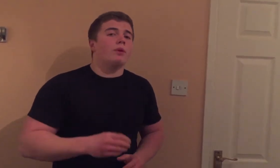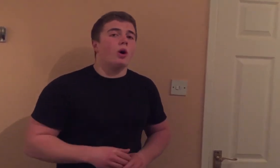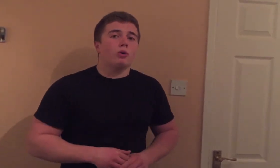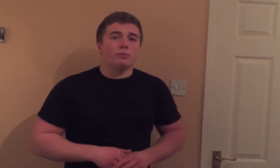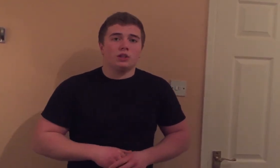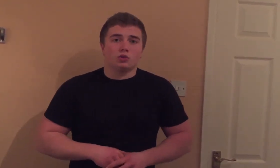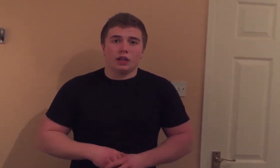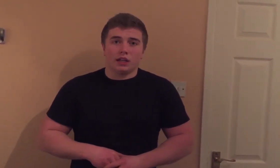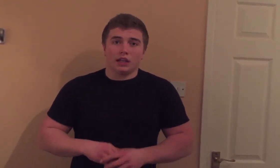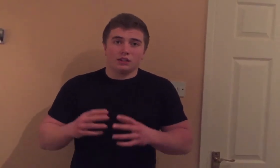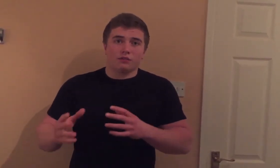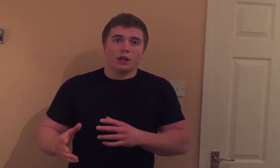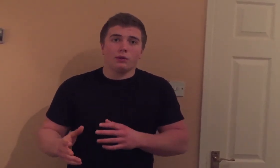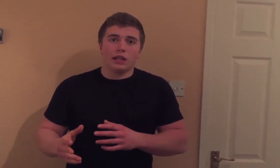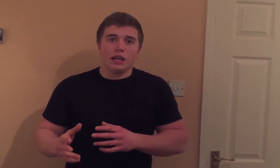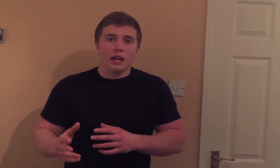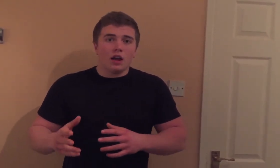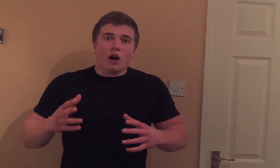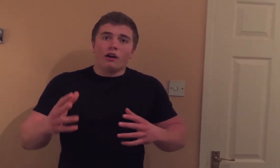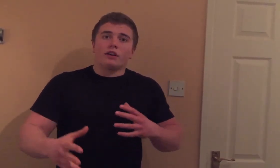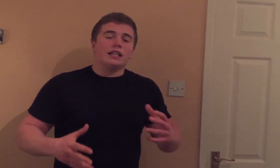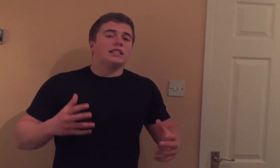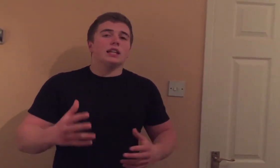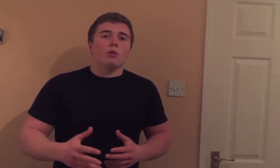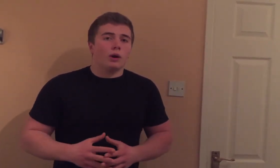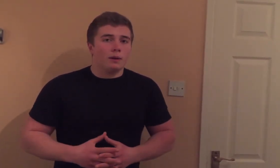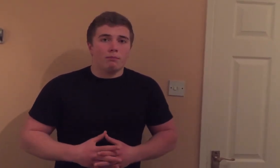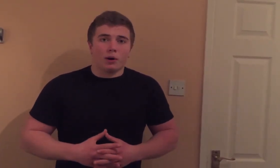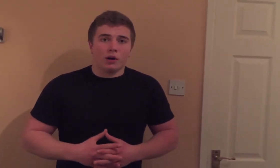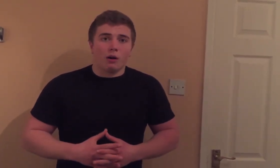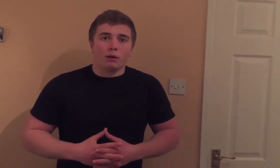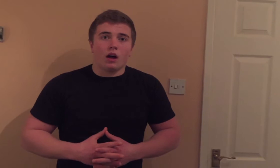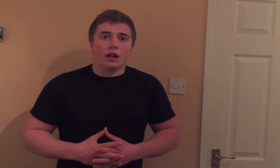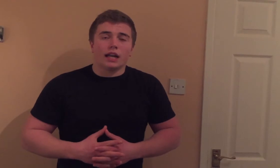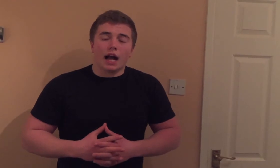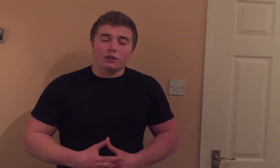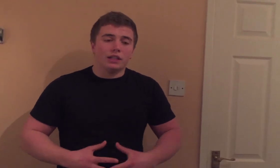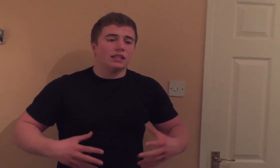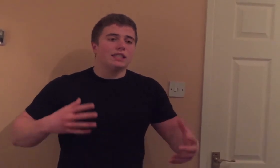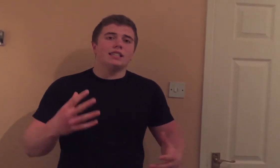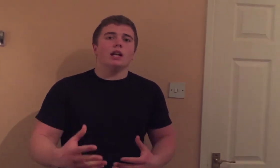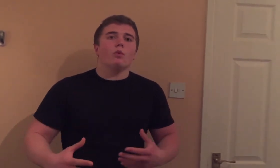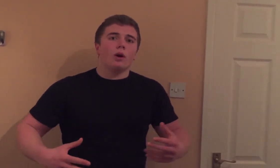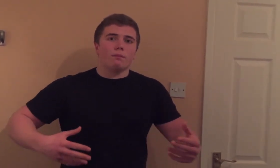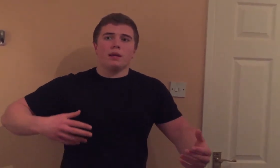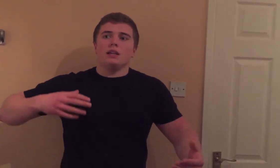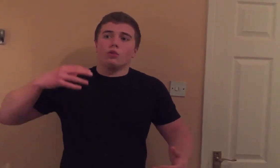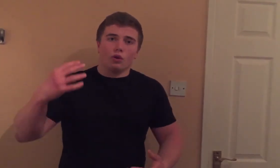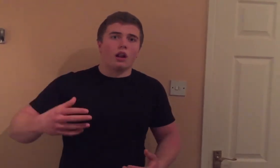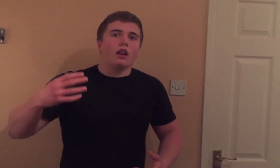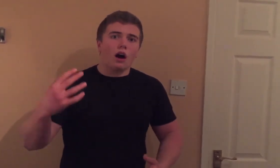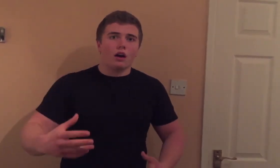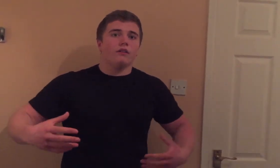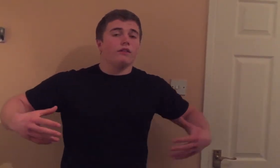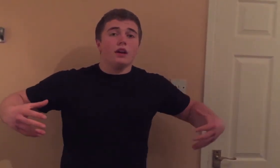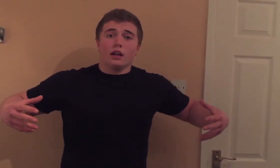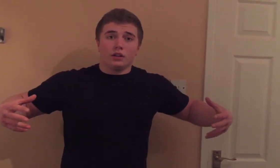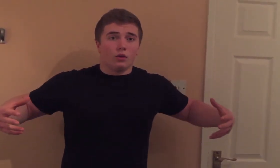I'm not going to be training as frequently. However, I still want to be burning up a lot of calories and I still want to be doing a lot of, you know,